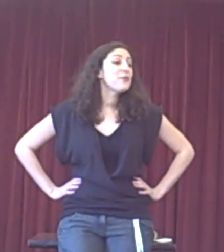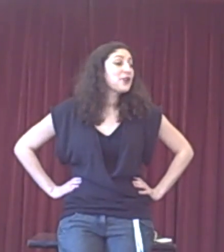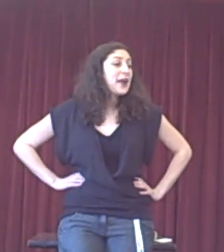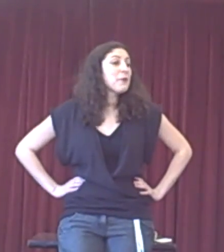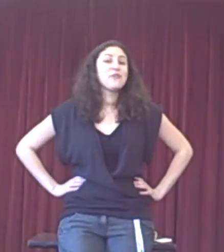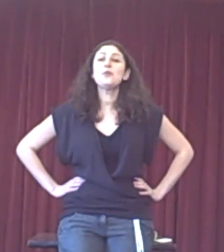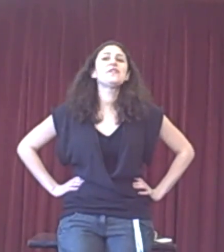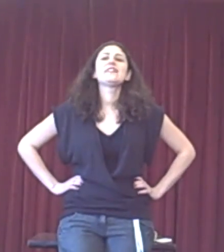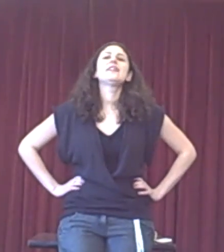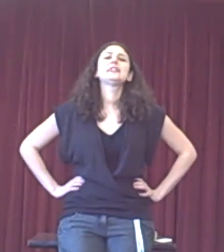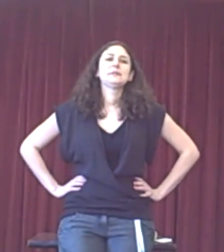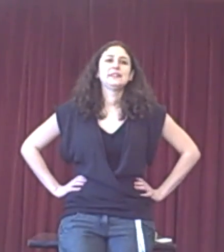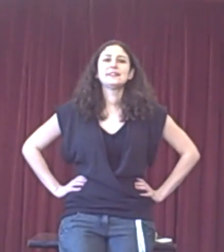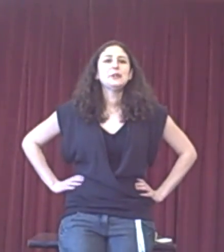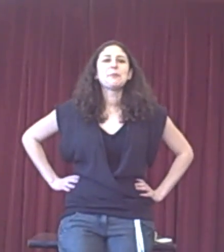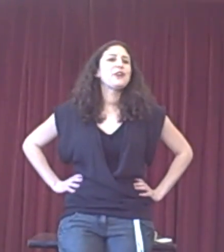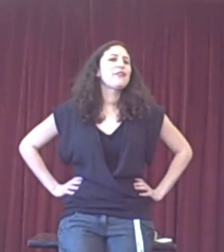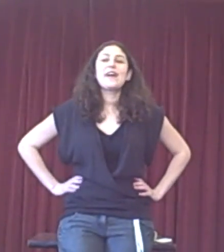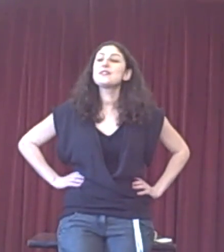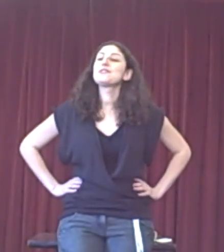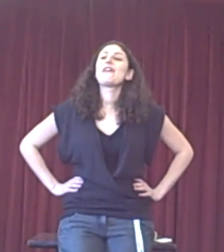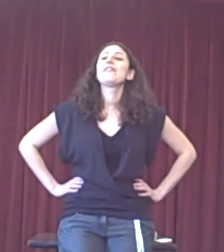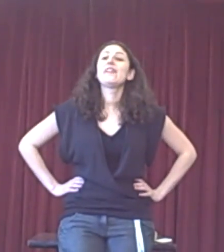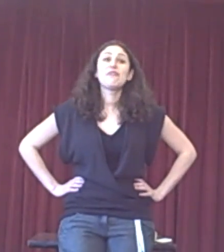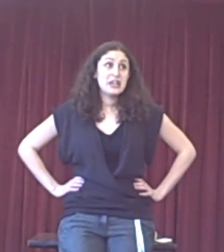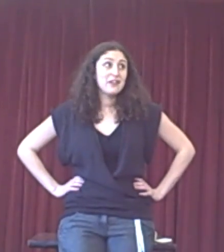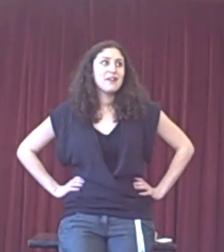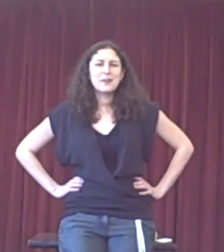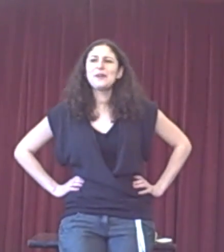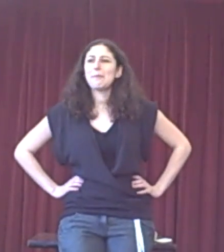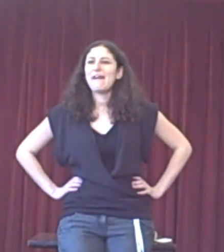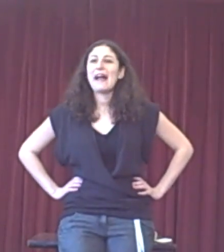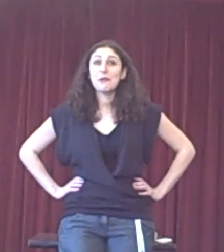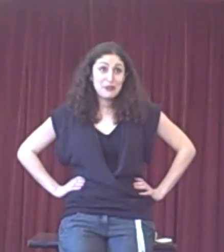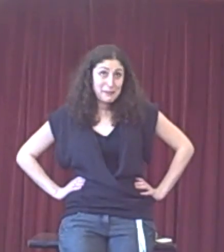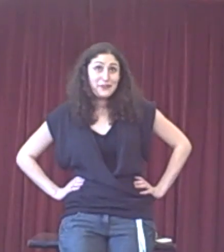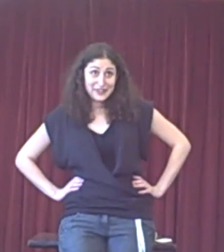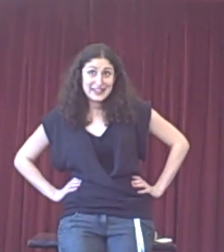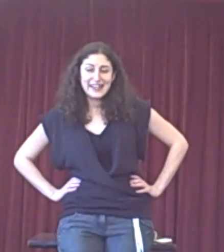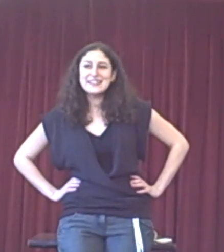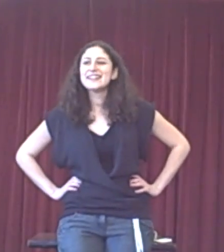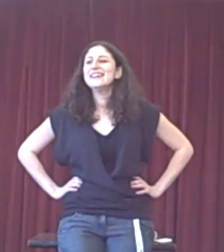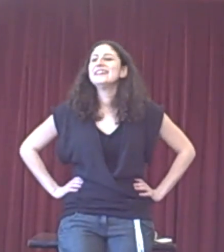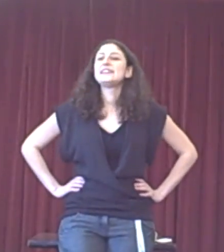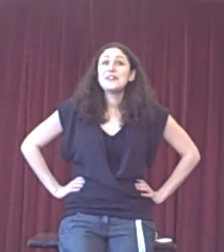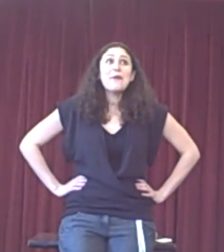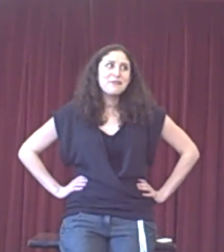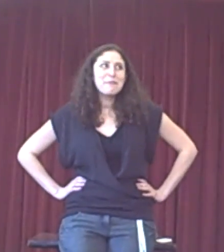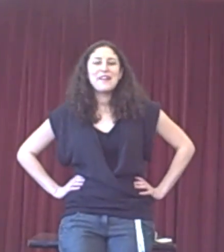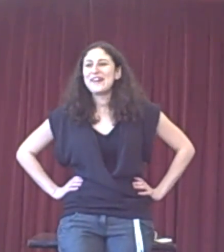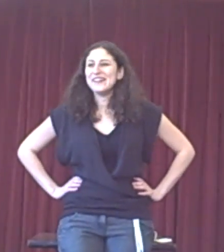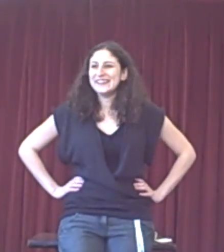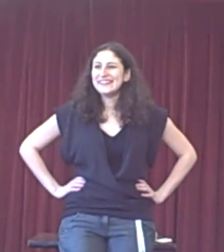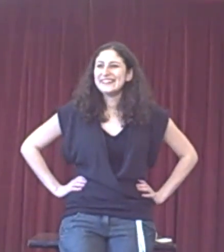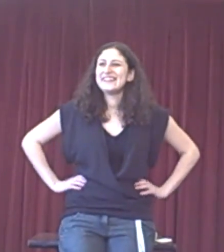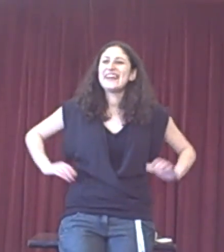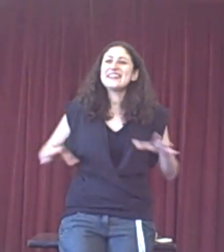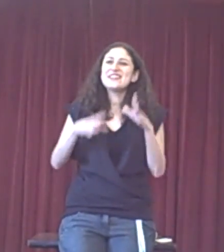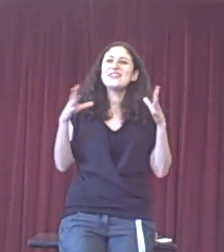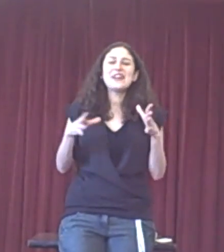you came up with all of these arguments, but you felt around the really good argument about how it really benefits kids, so now I'll rebut that one. It's not